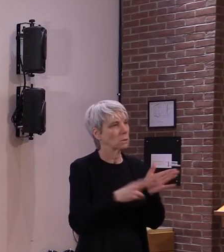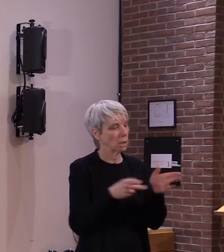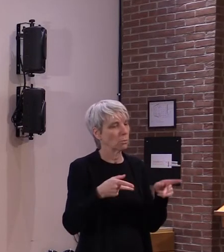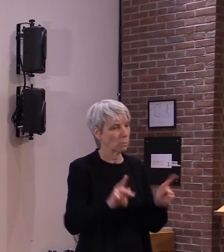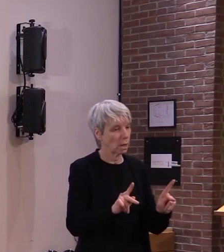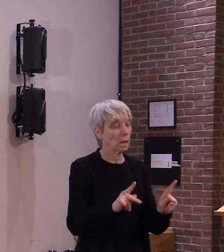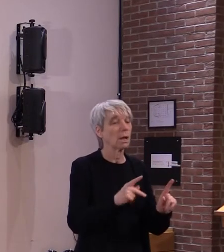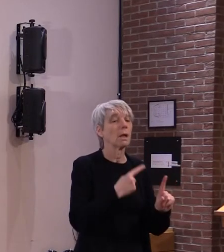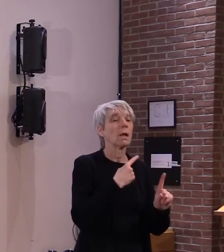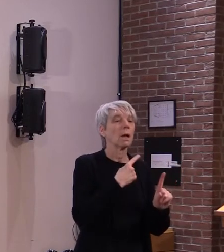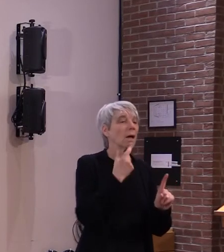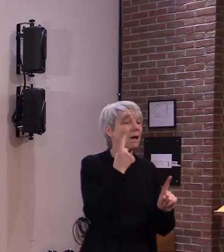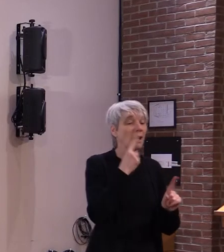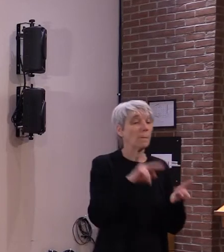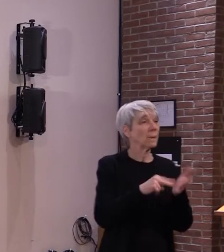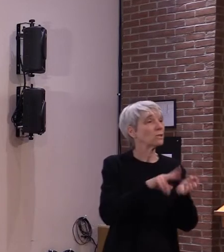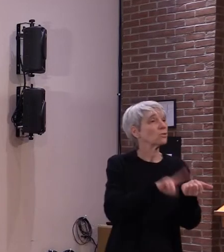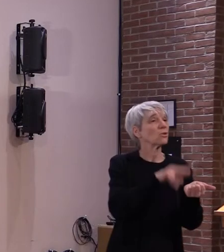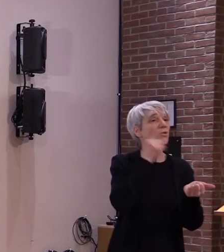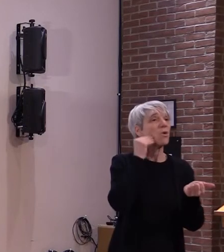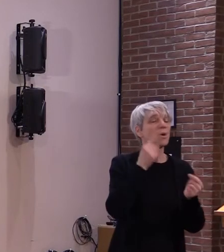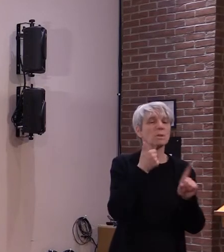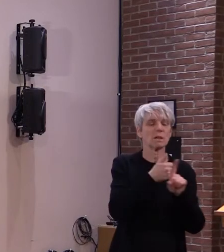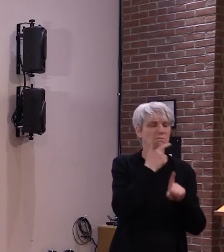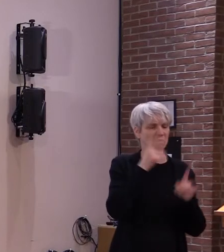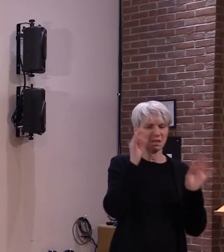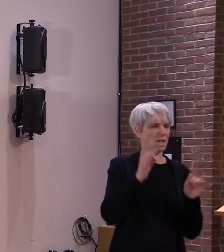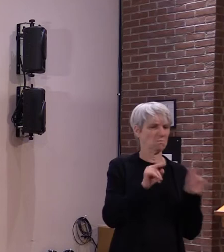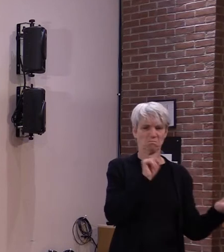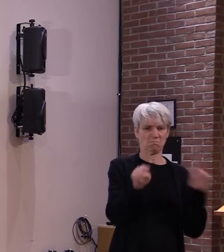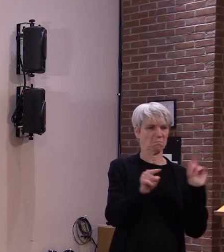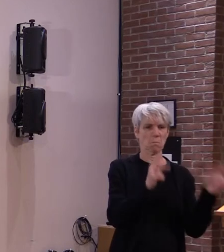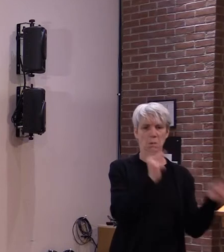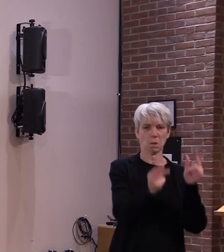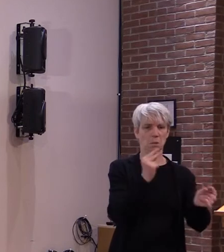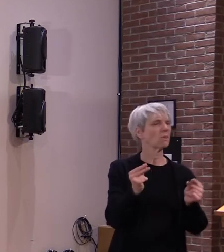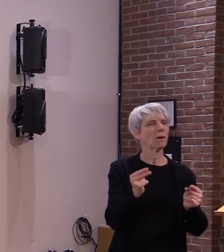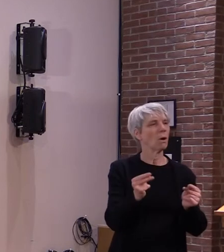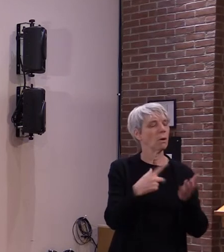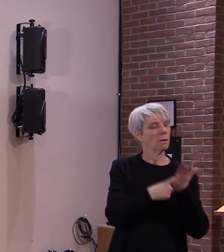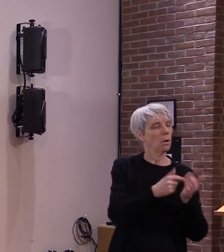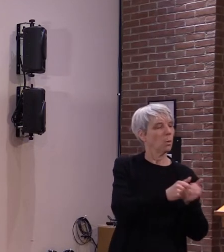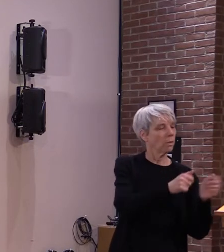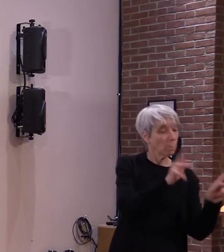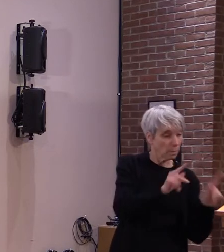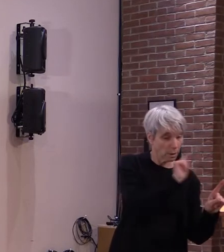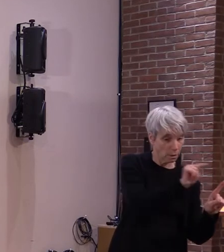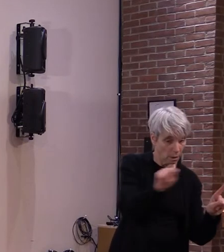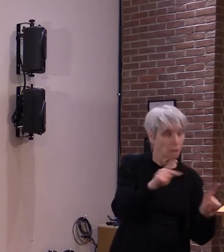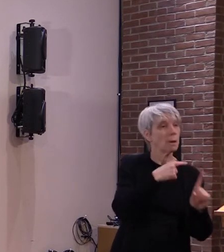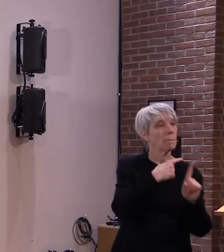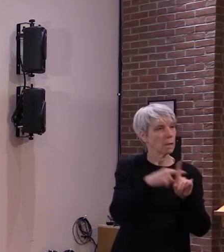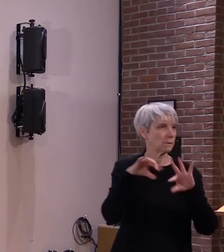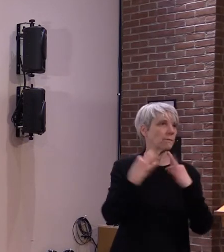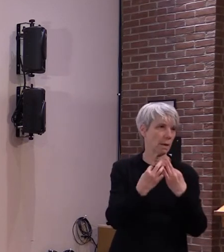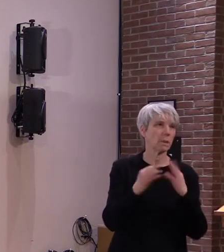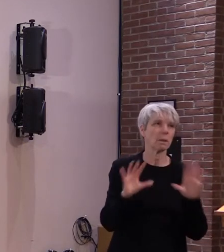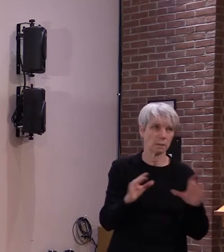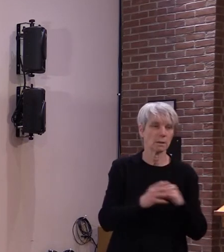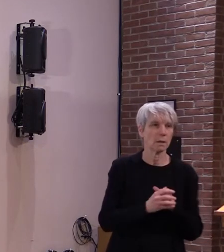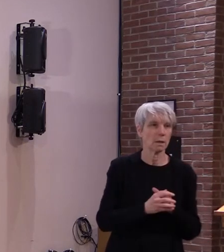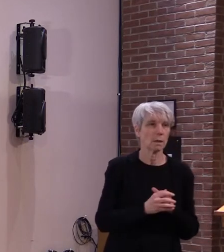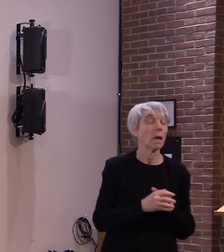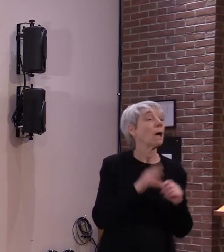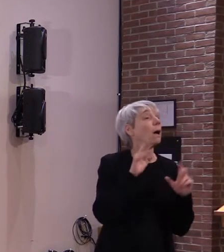some relative or whoever was designated so the that's the way that works same goes for the